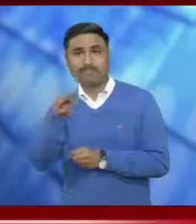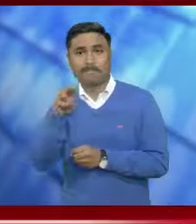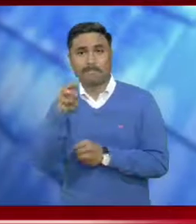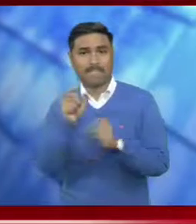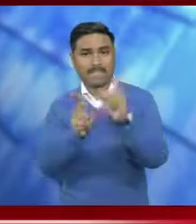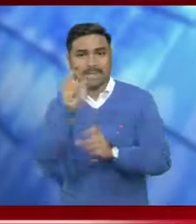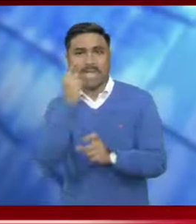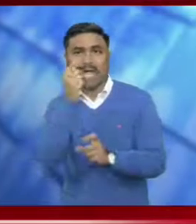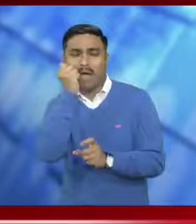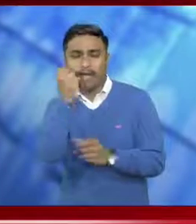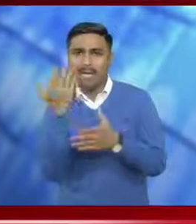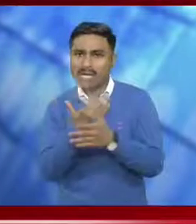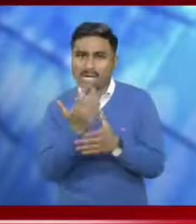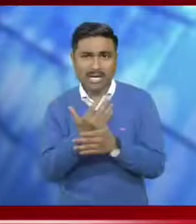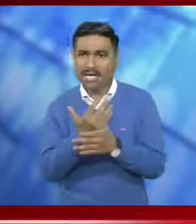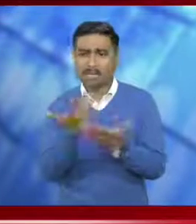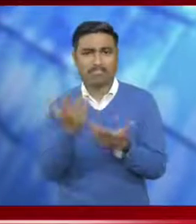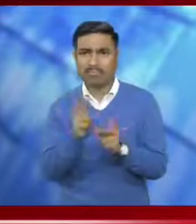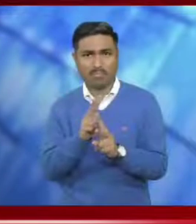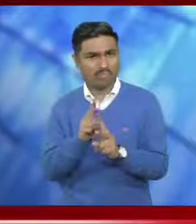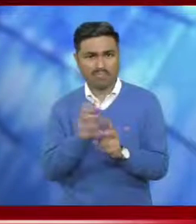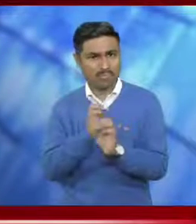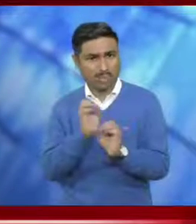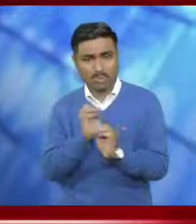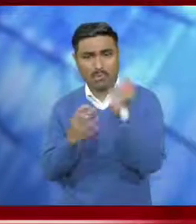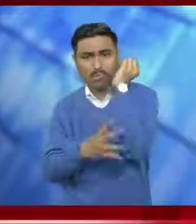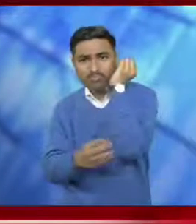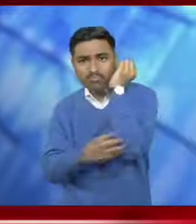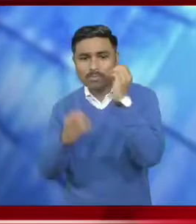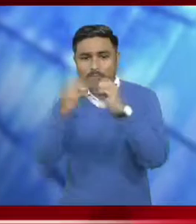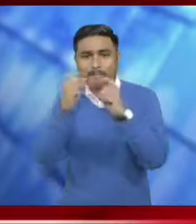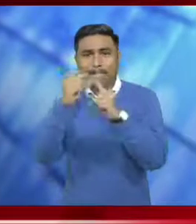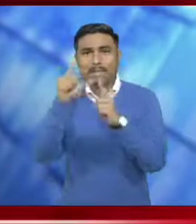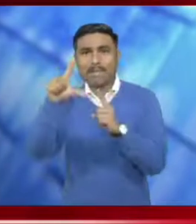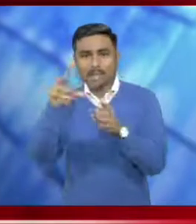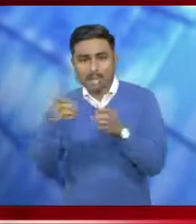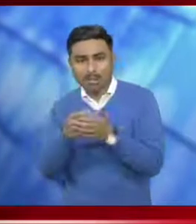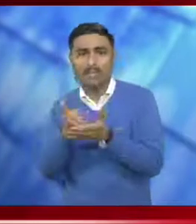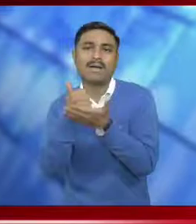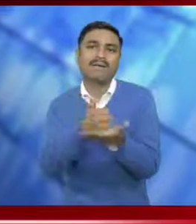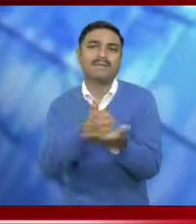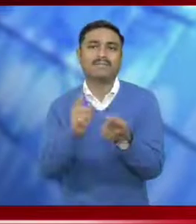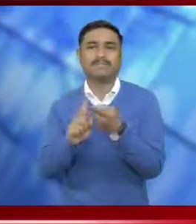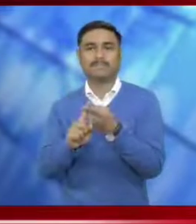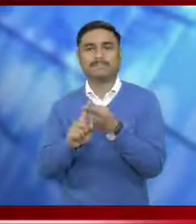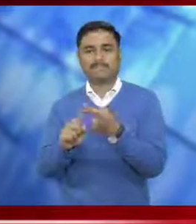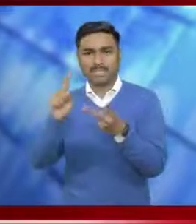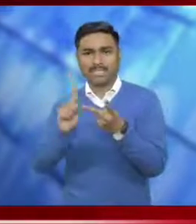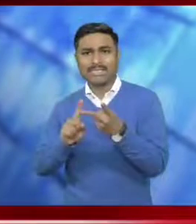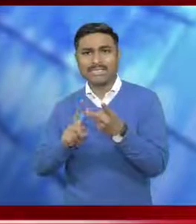at old age. Rs. 20,000 will be given to the non-working mothers from the BPL category.